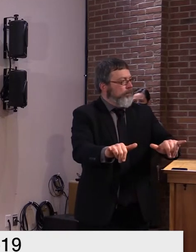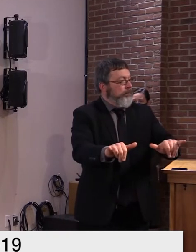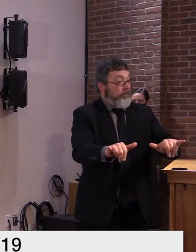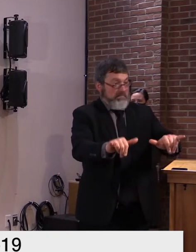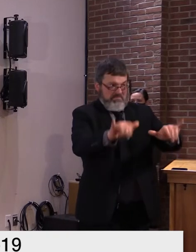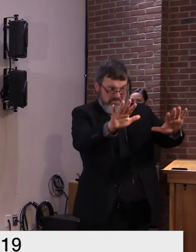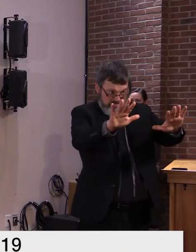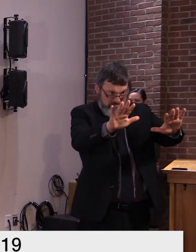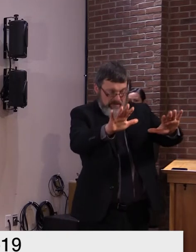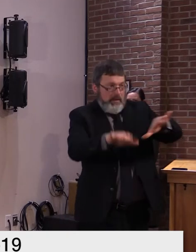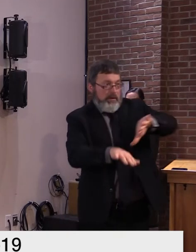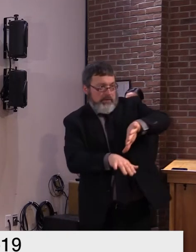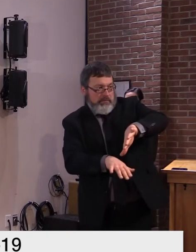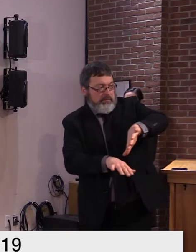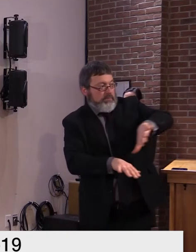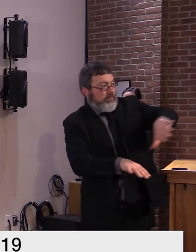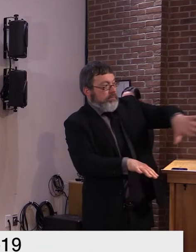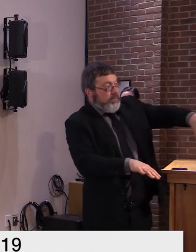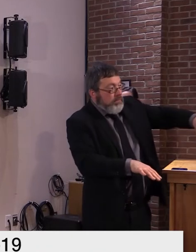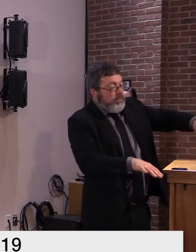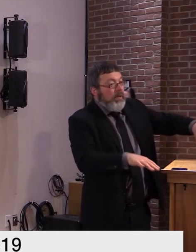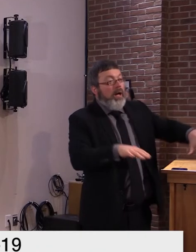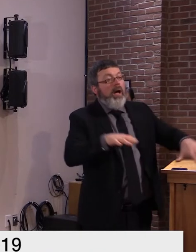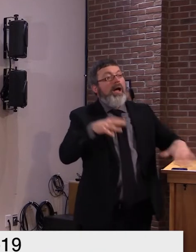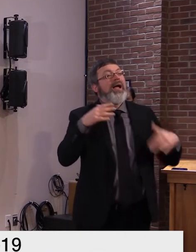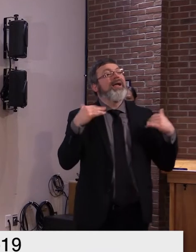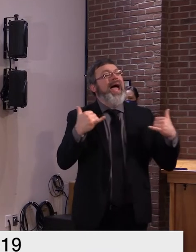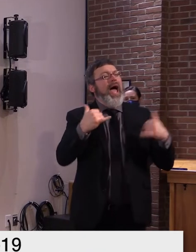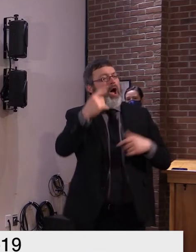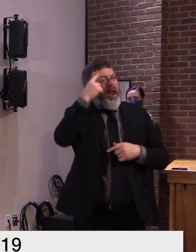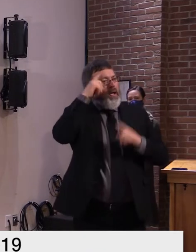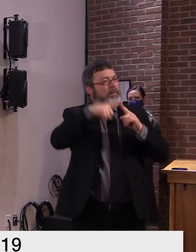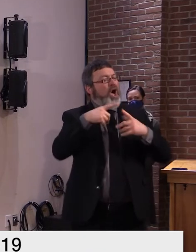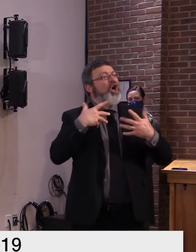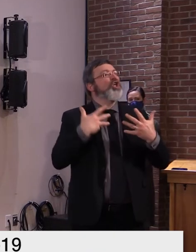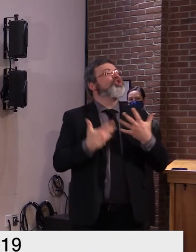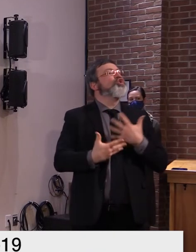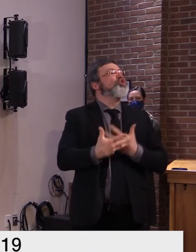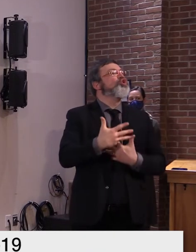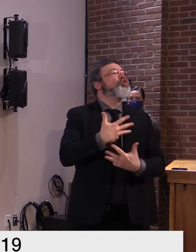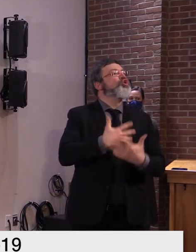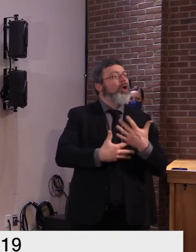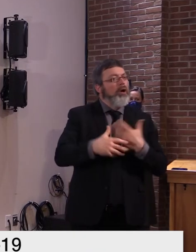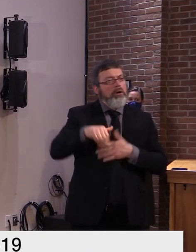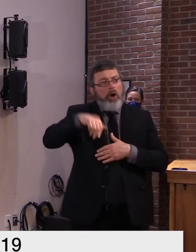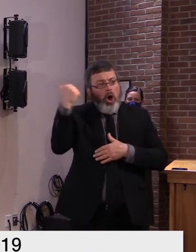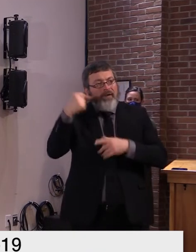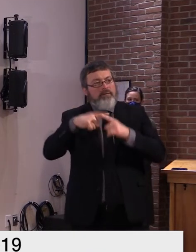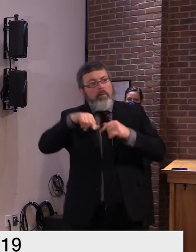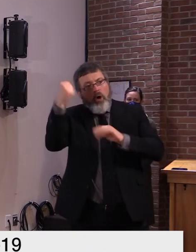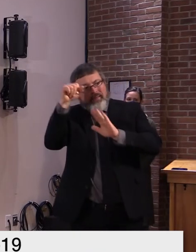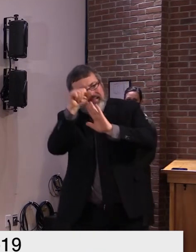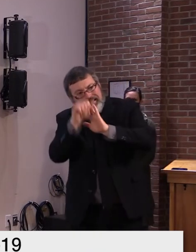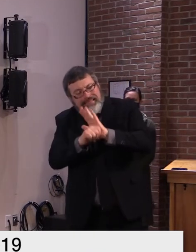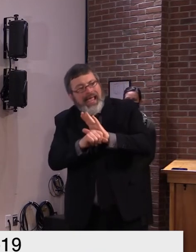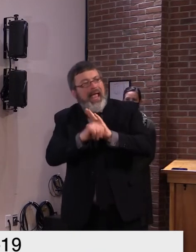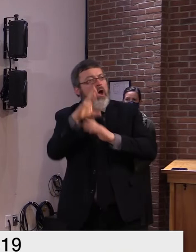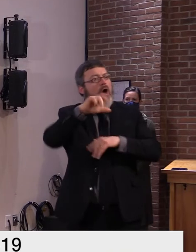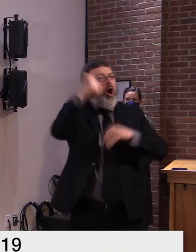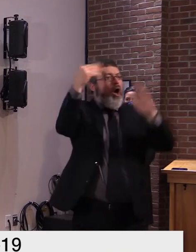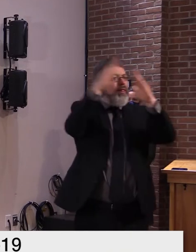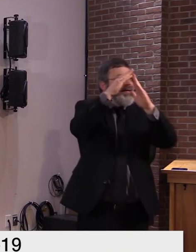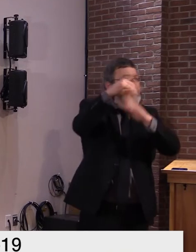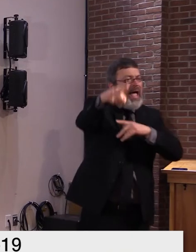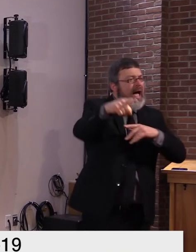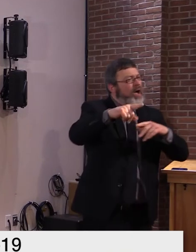sometimes you need to have a carpool or you have child care but you don't need to get together on the weekend for a family or a family